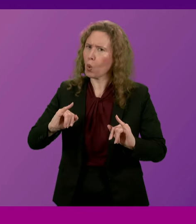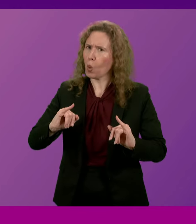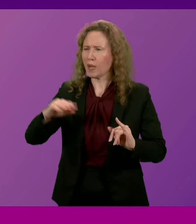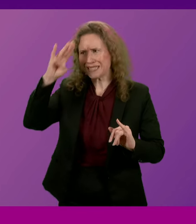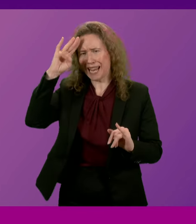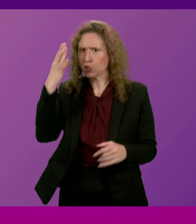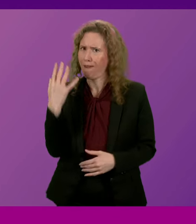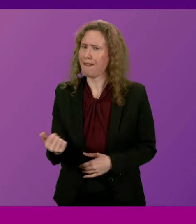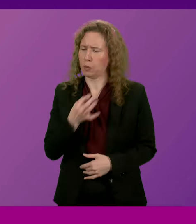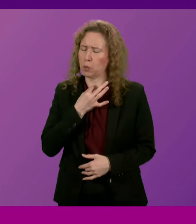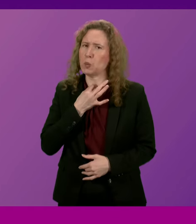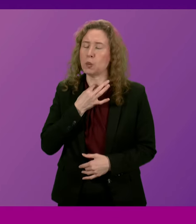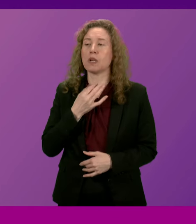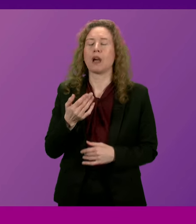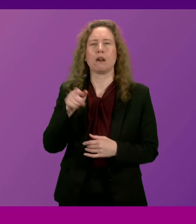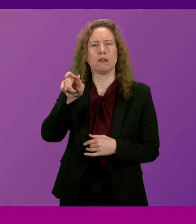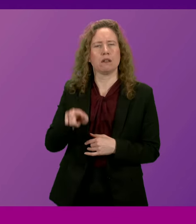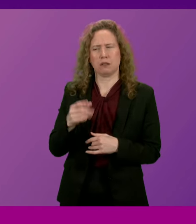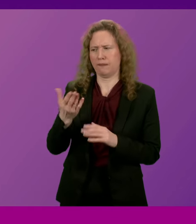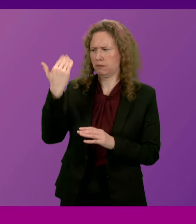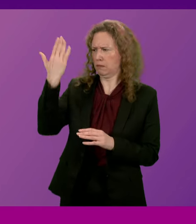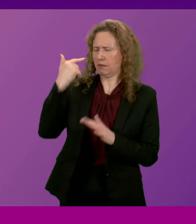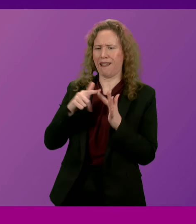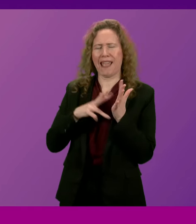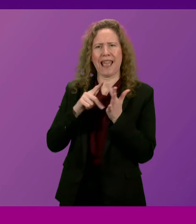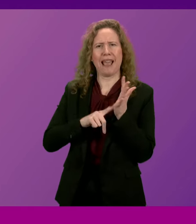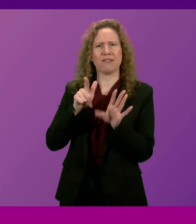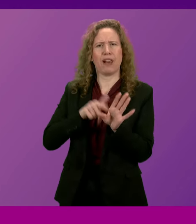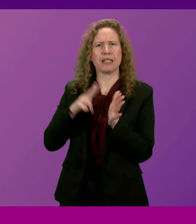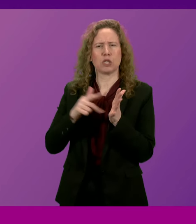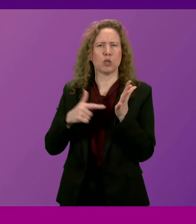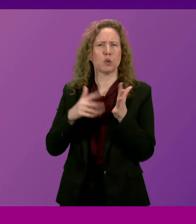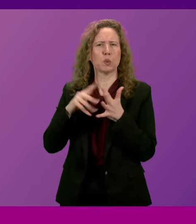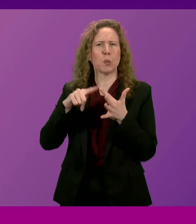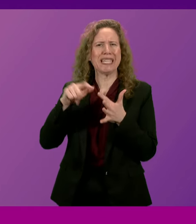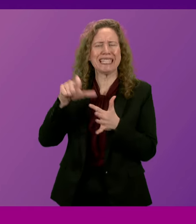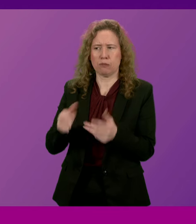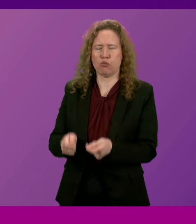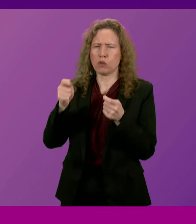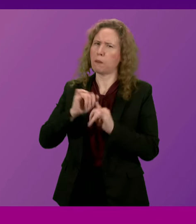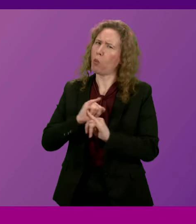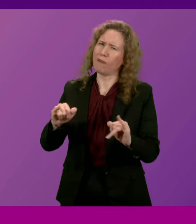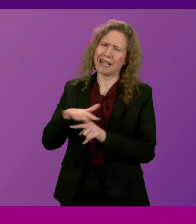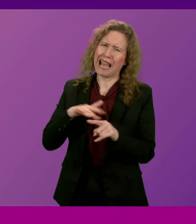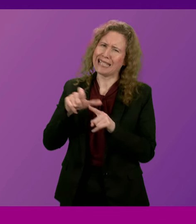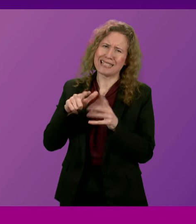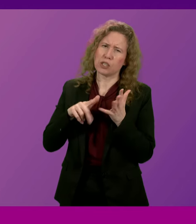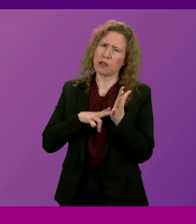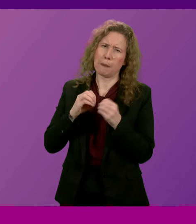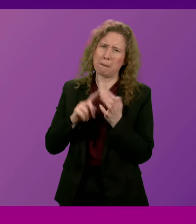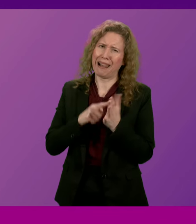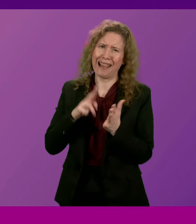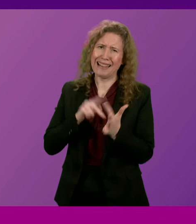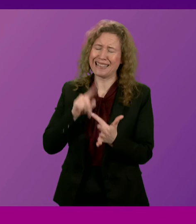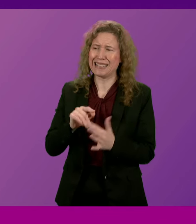in the question that was put to me by Evelyn Tweed some months ago about the tragic case in Dunblane, and we have to make